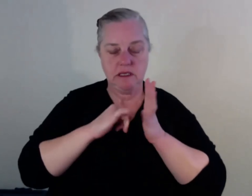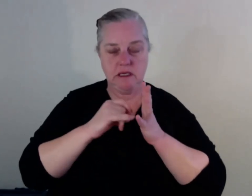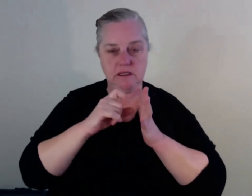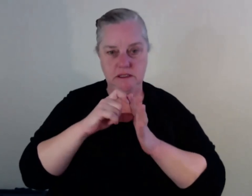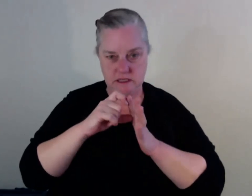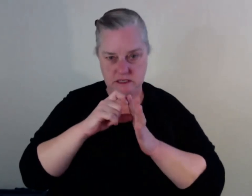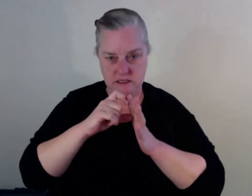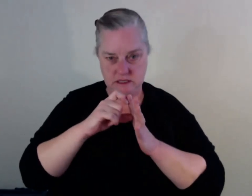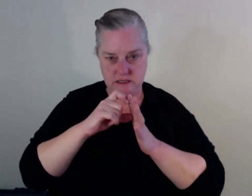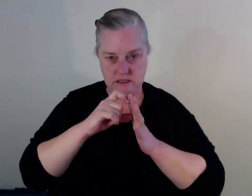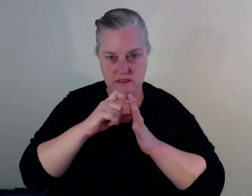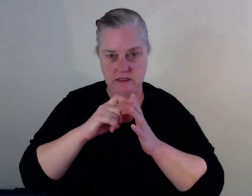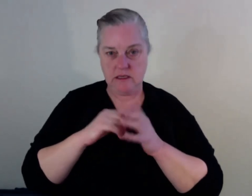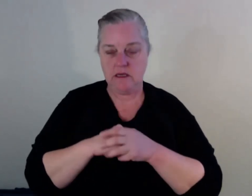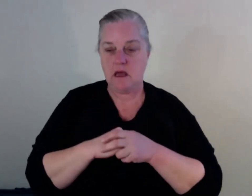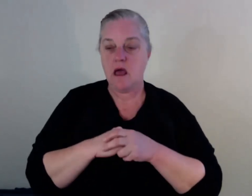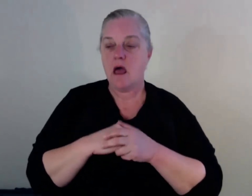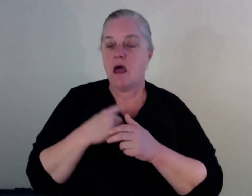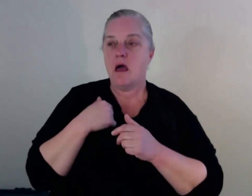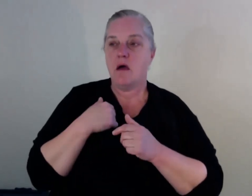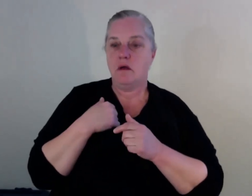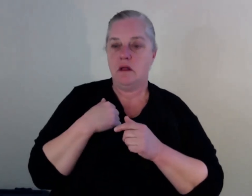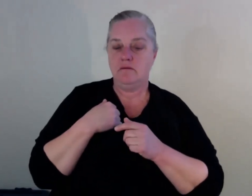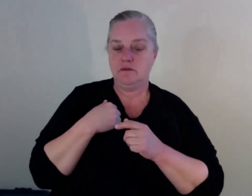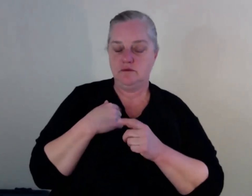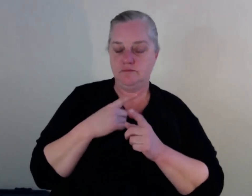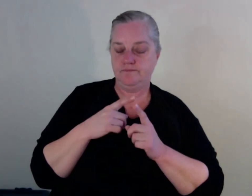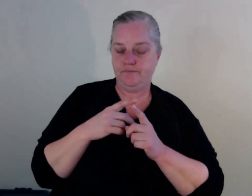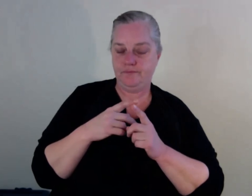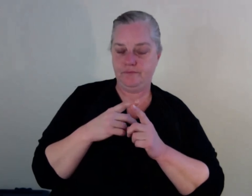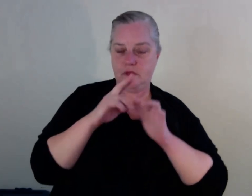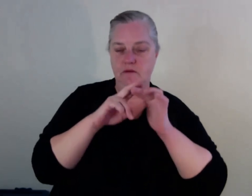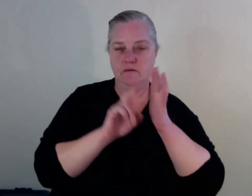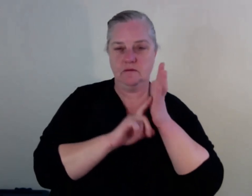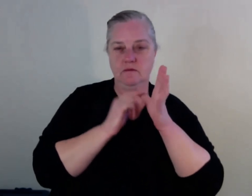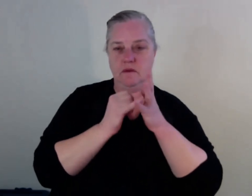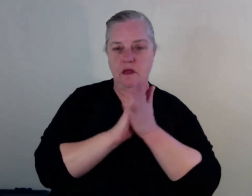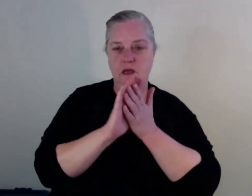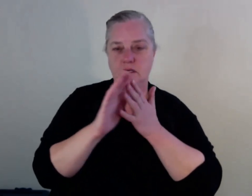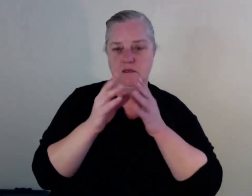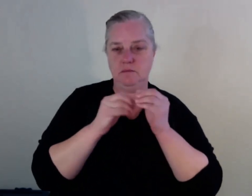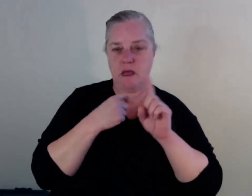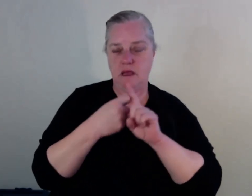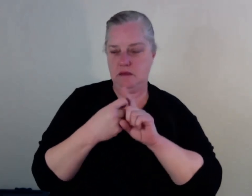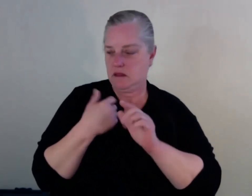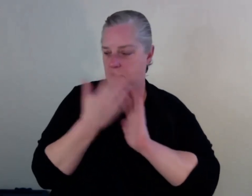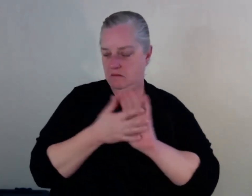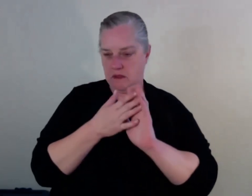but it wasn't happening every day and I didn't really fully understand. And I was very fortunate to go to a recovery place that, I mean, I was excited